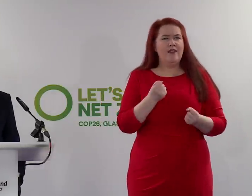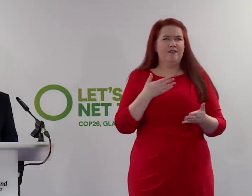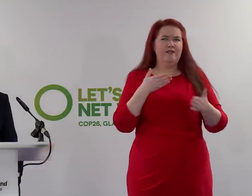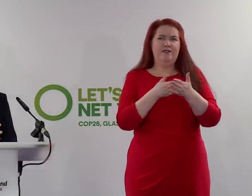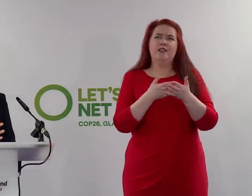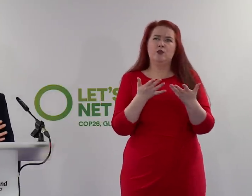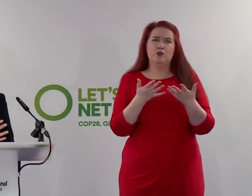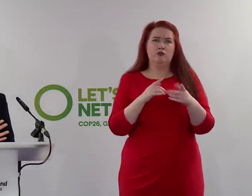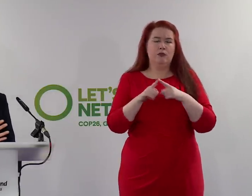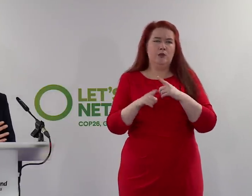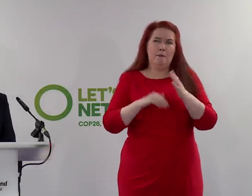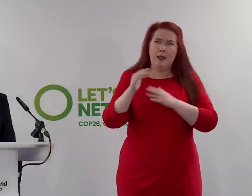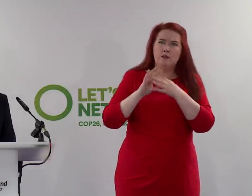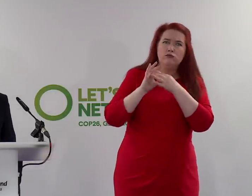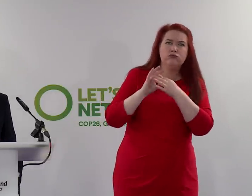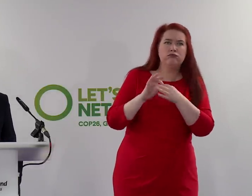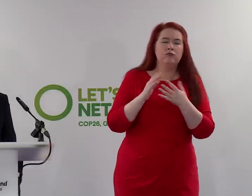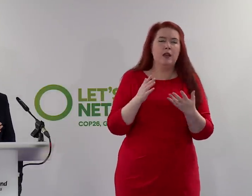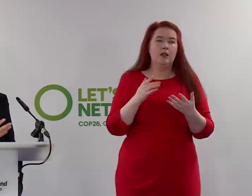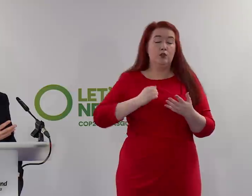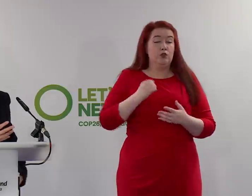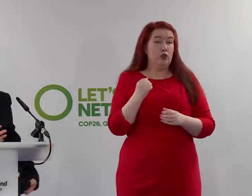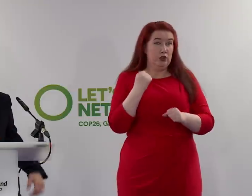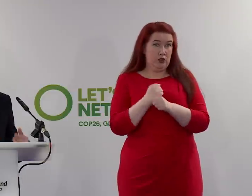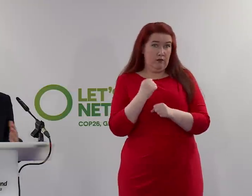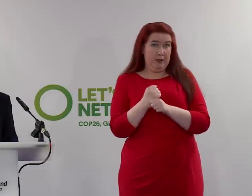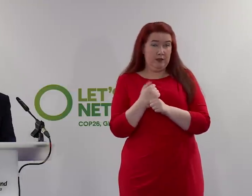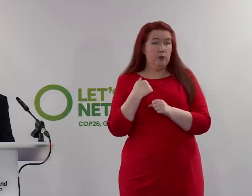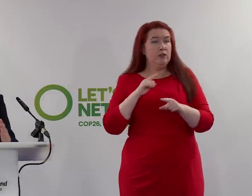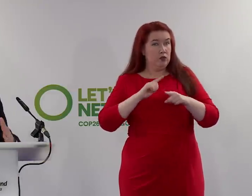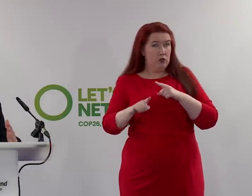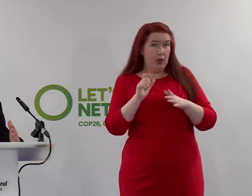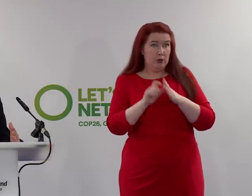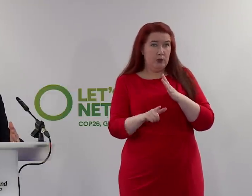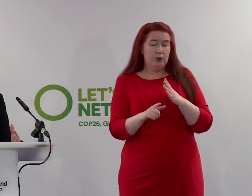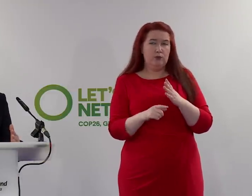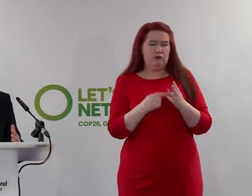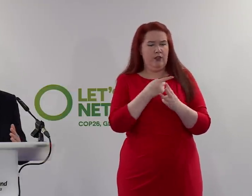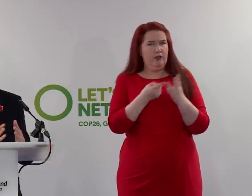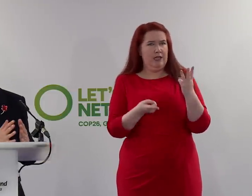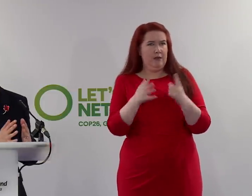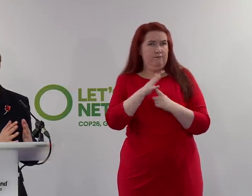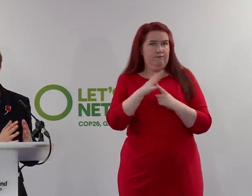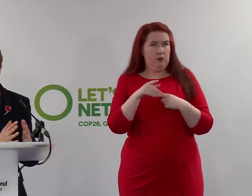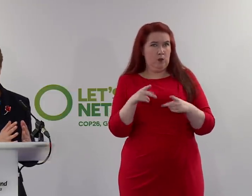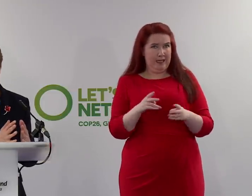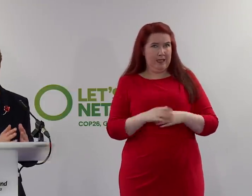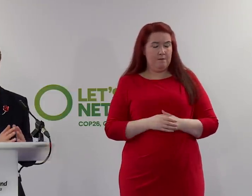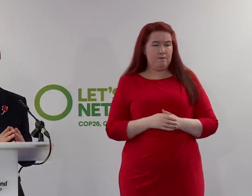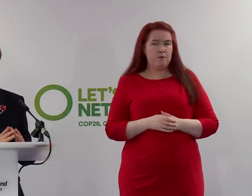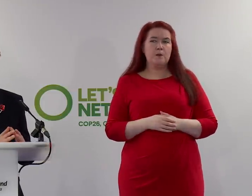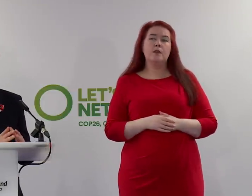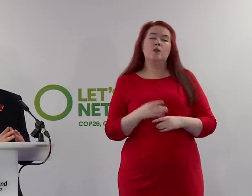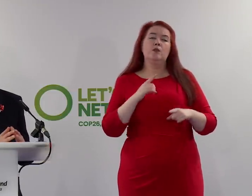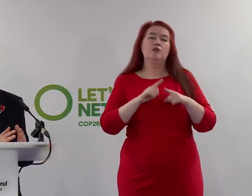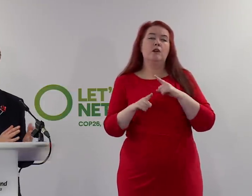bridges. We have, as the Scottish Government, we've tried to do that in three key ways. We are trying